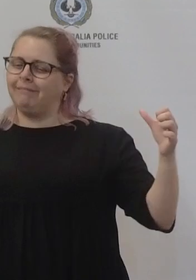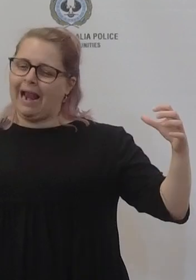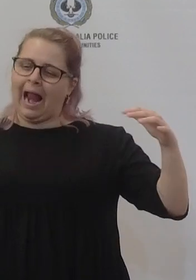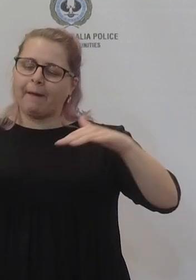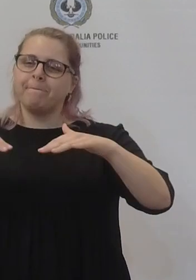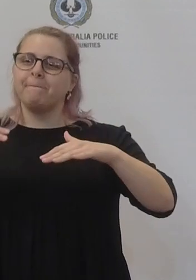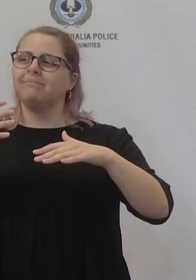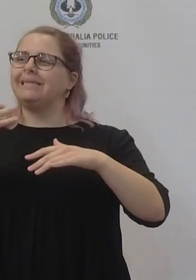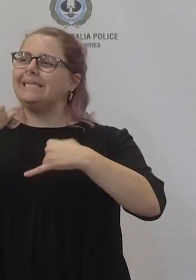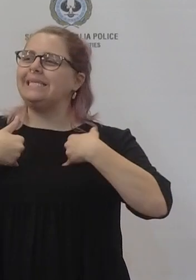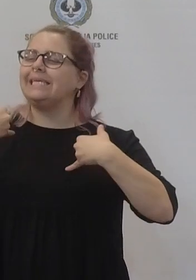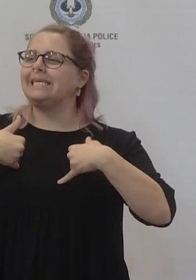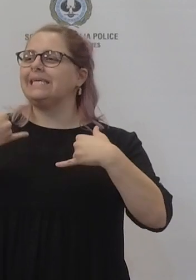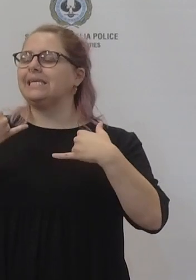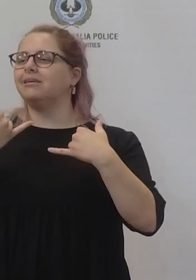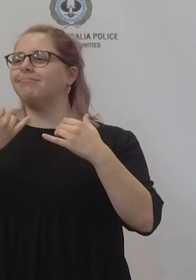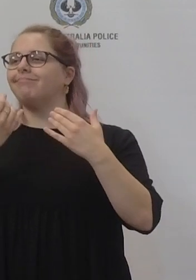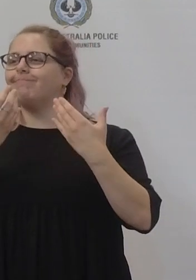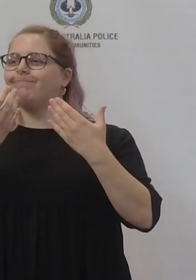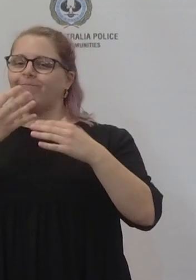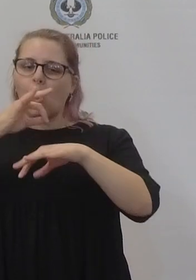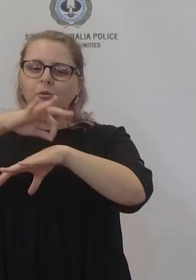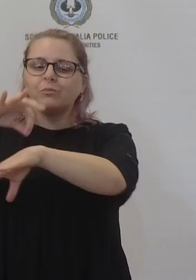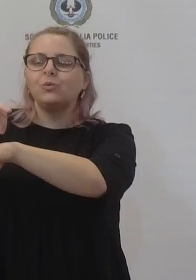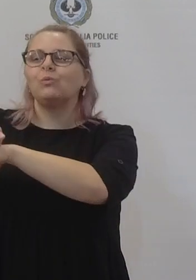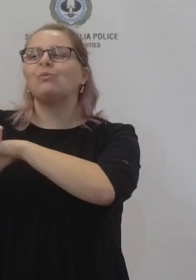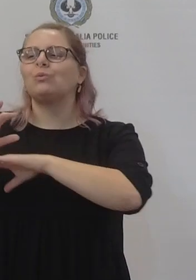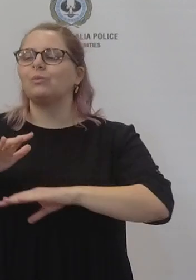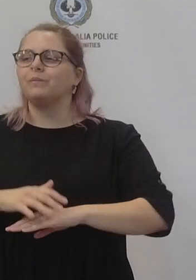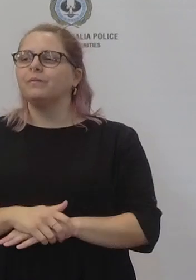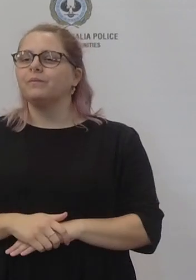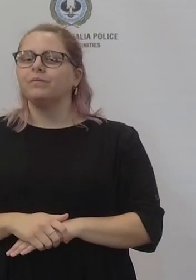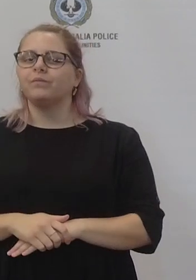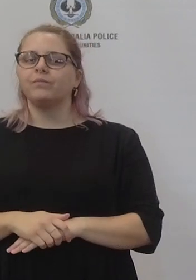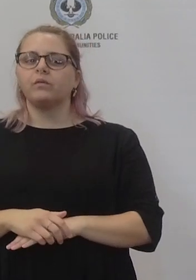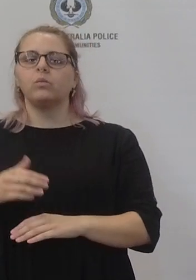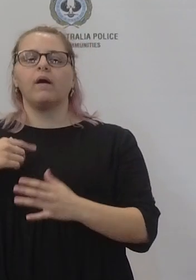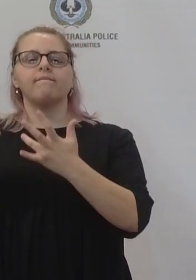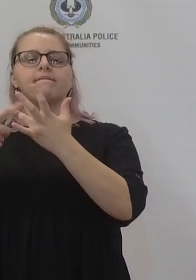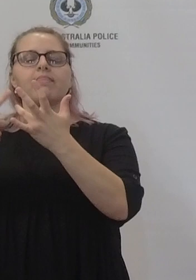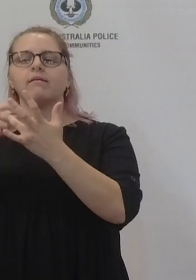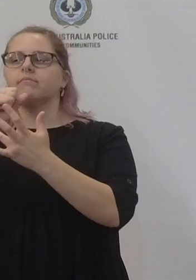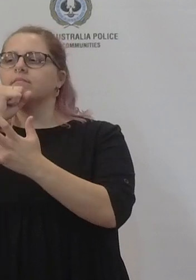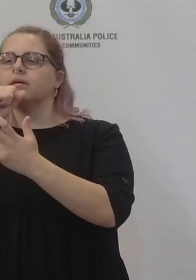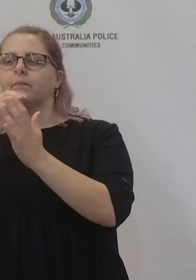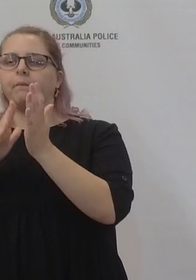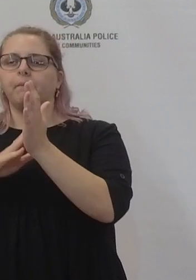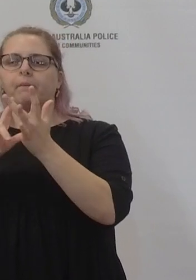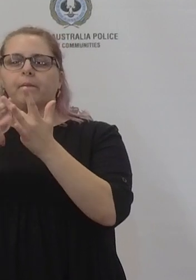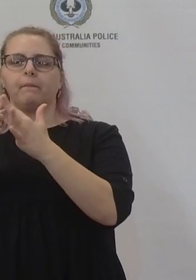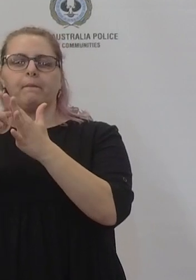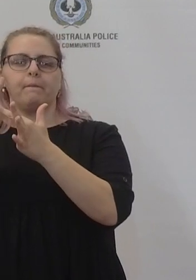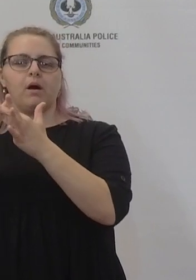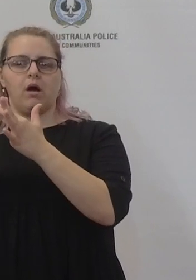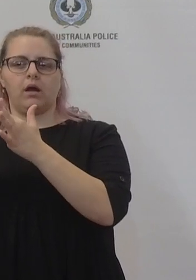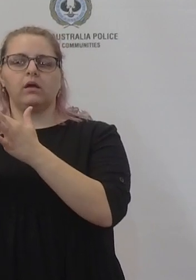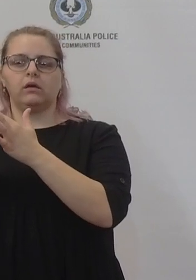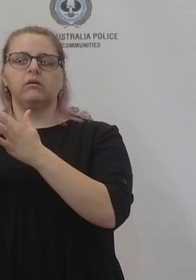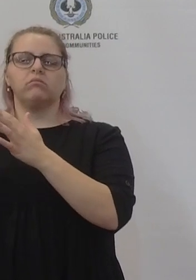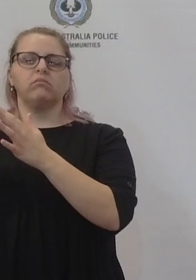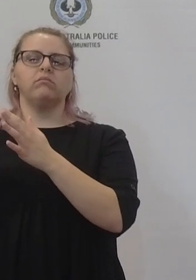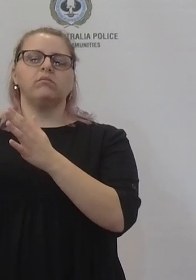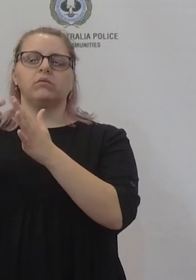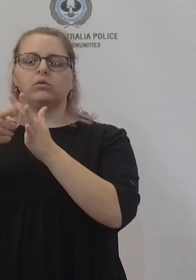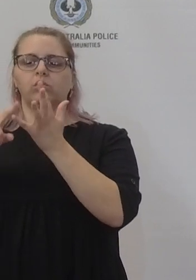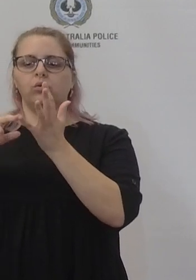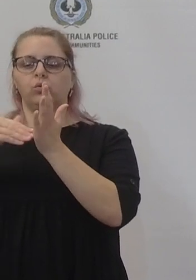um chief medical officer mike kuzak um is involved with helping planning those um um you know that the the